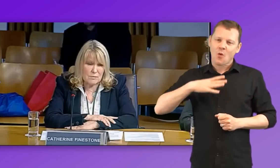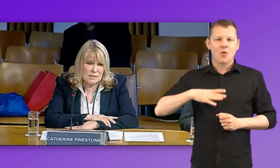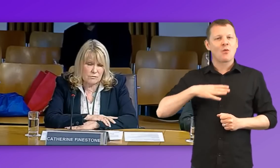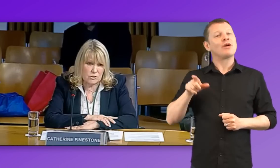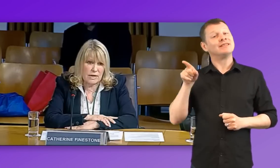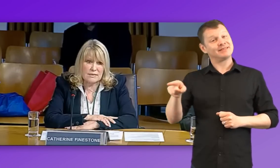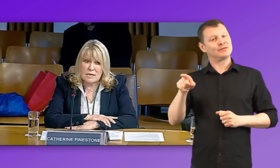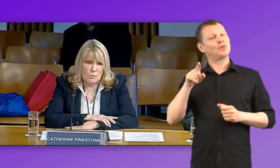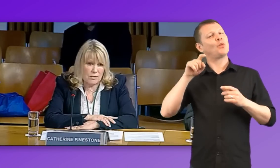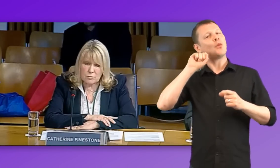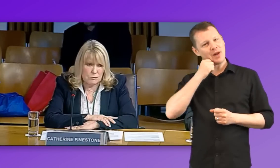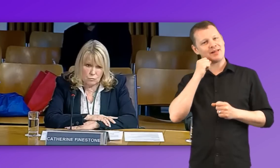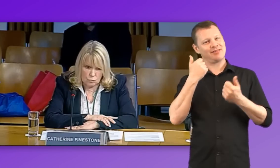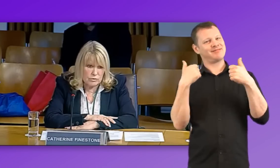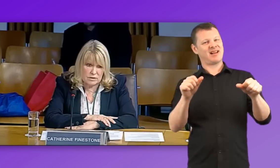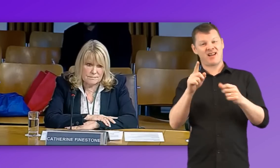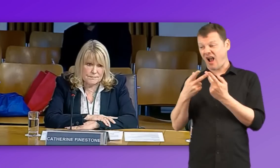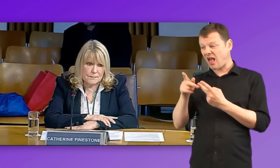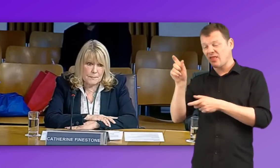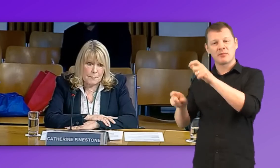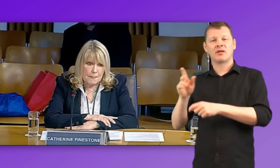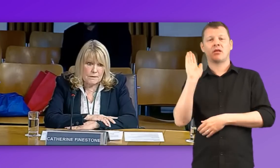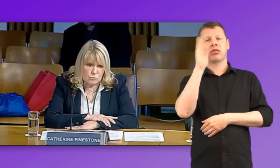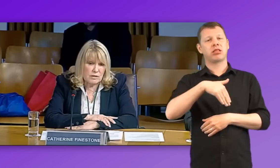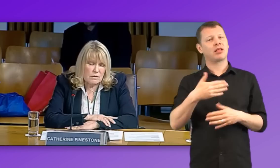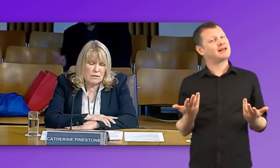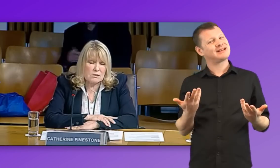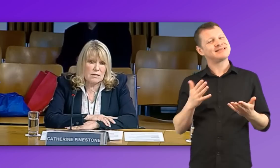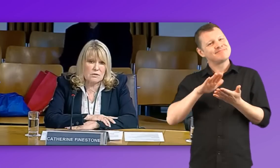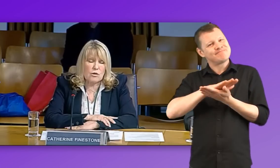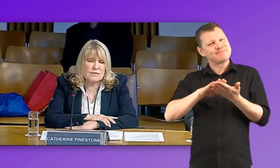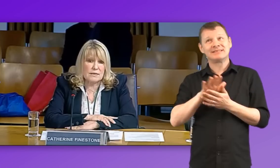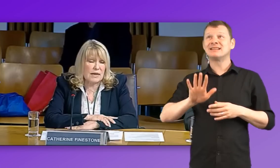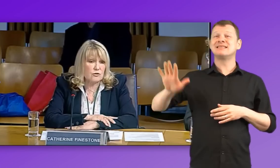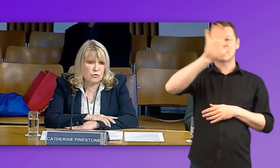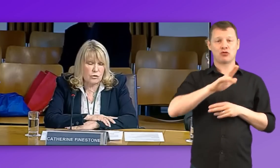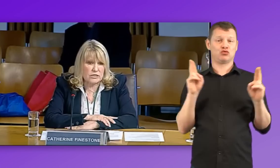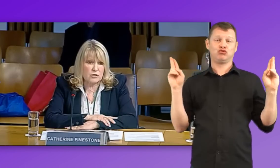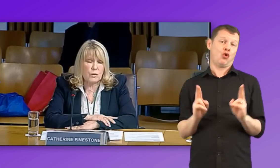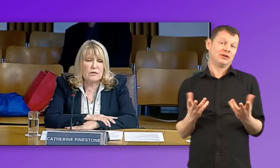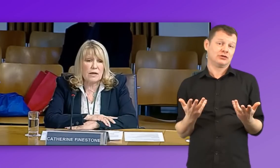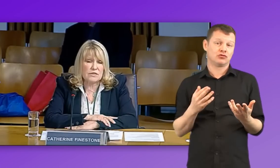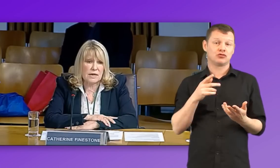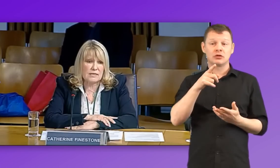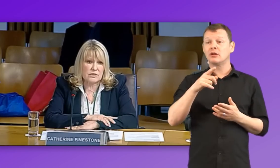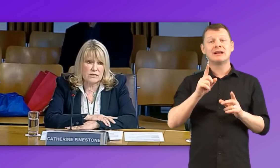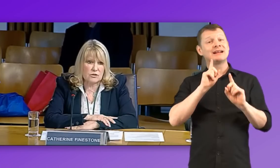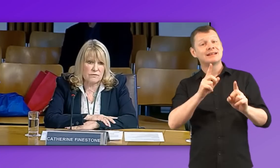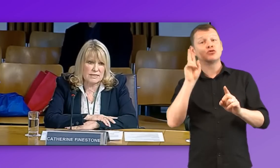themselves to that, but other people won't. So it's caused a national shortage. When you advertise for teachers of the